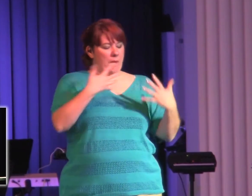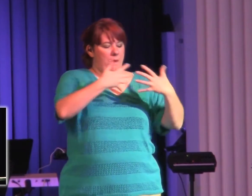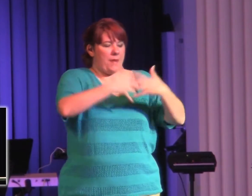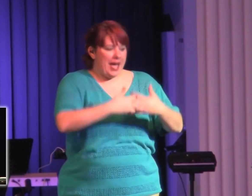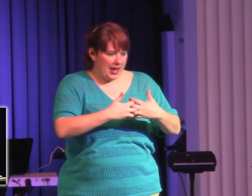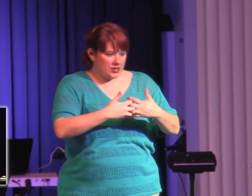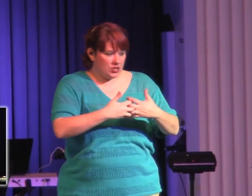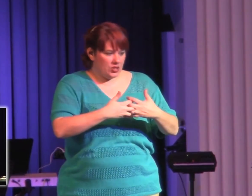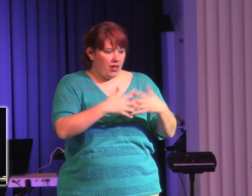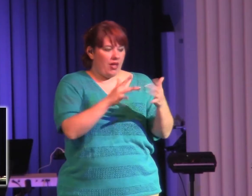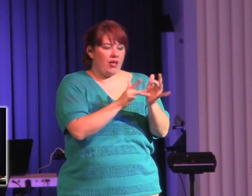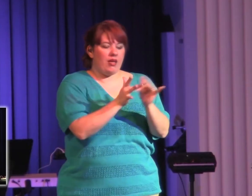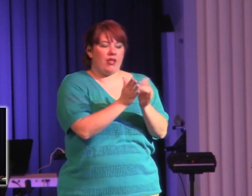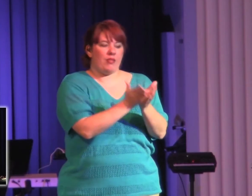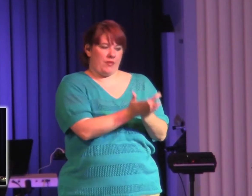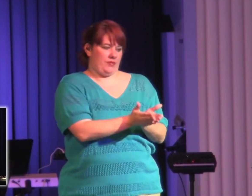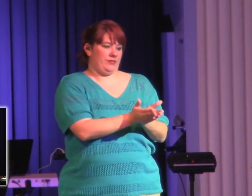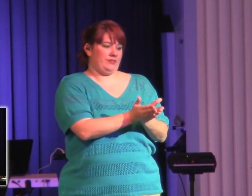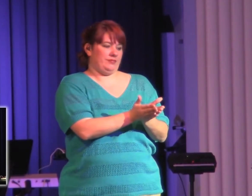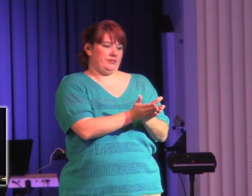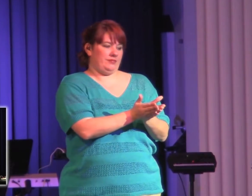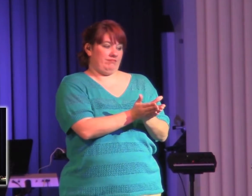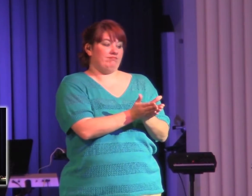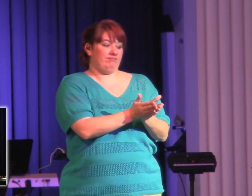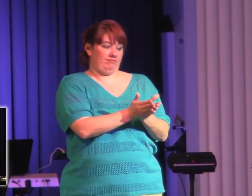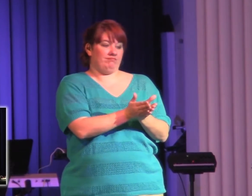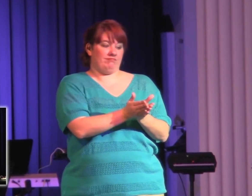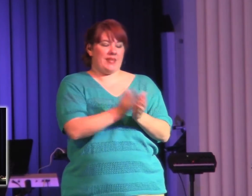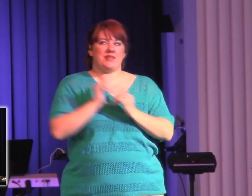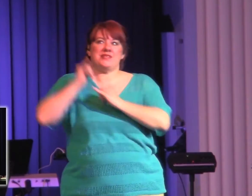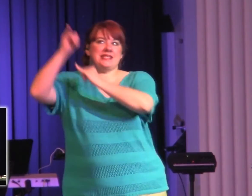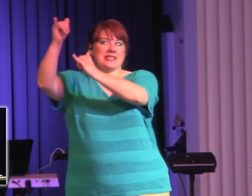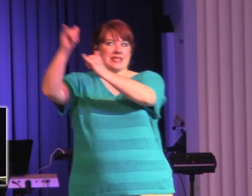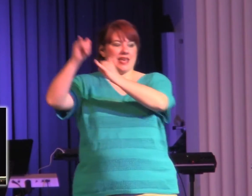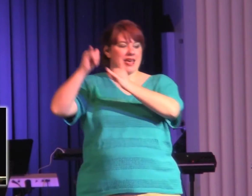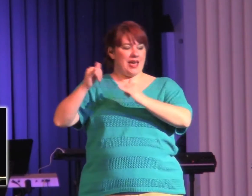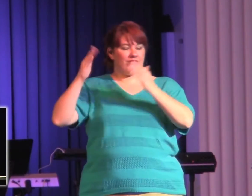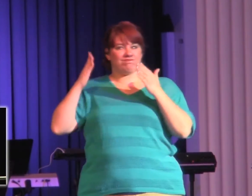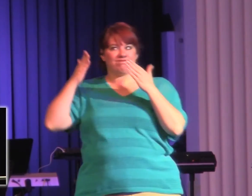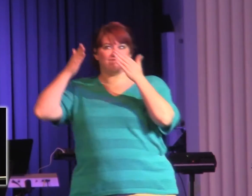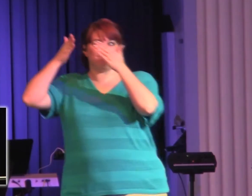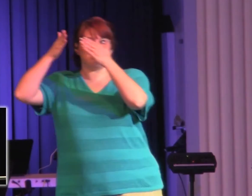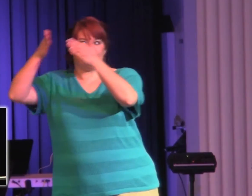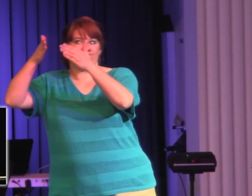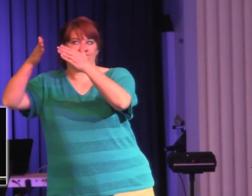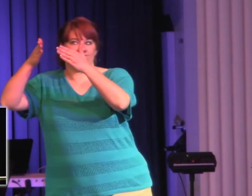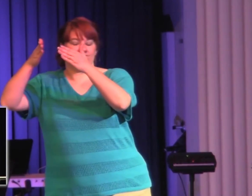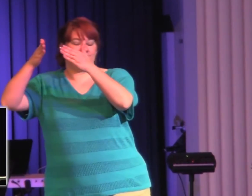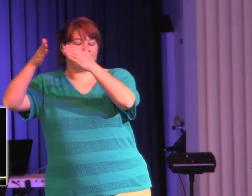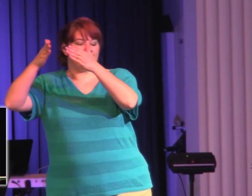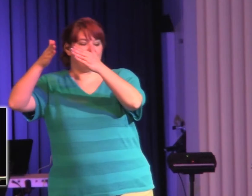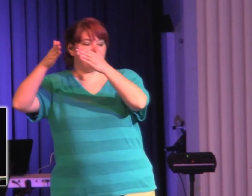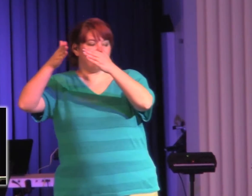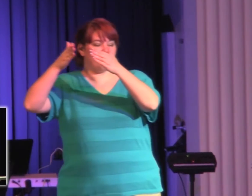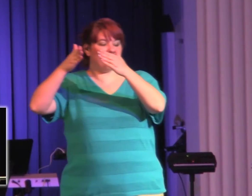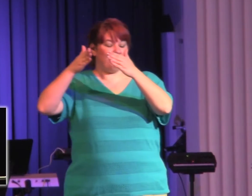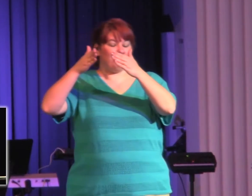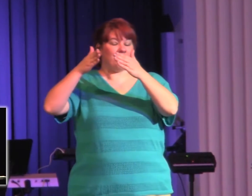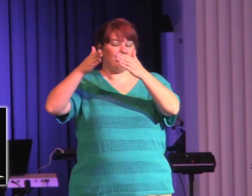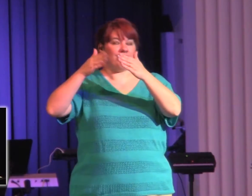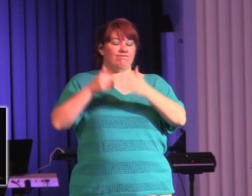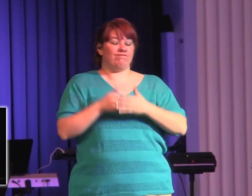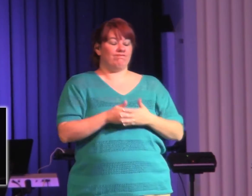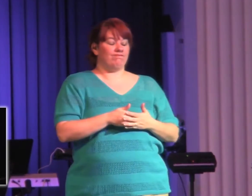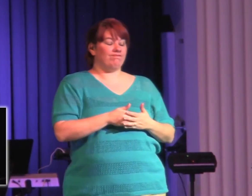You know something? I've got to put my mind on things above. You know something? I am who he said I am. You know, this